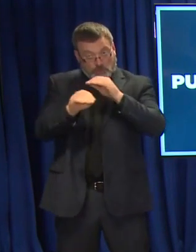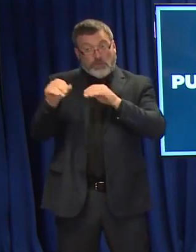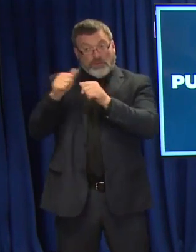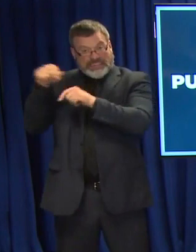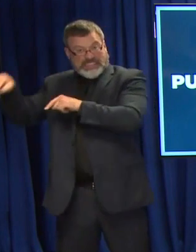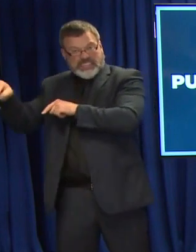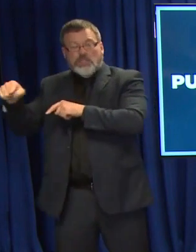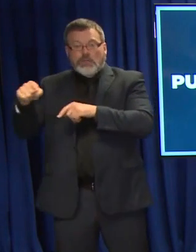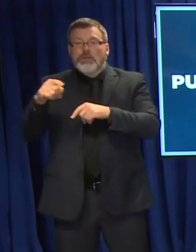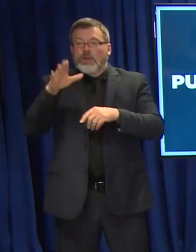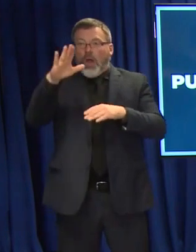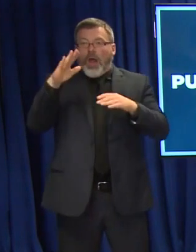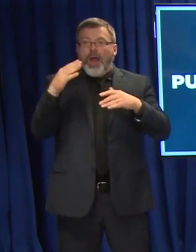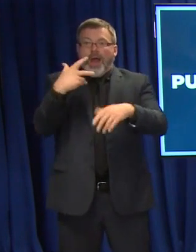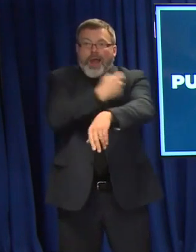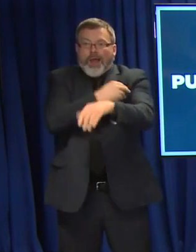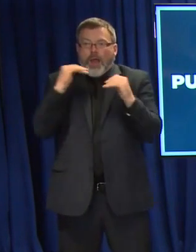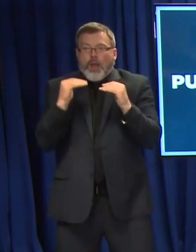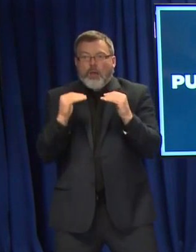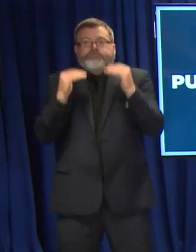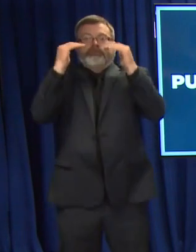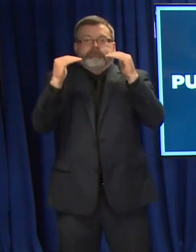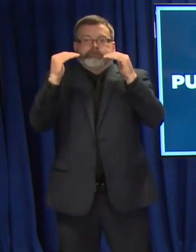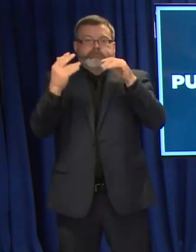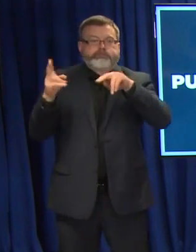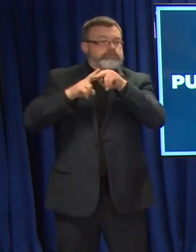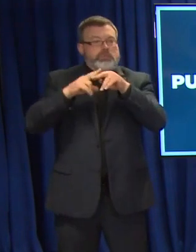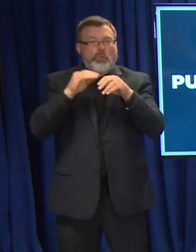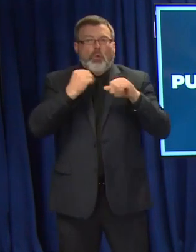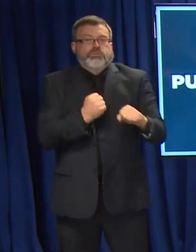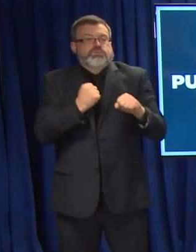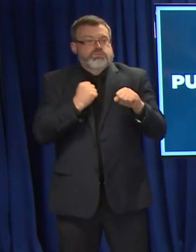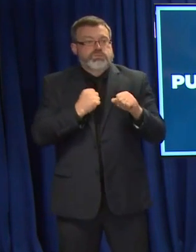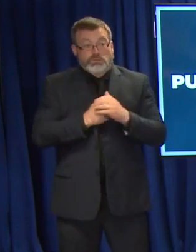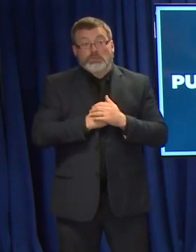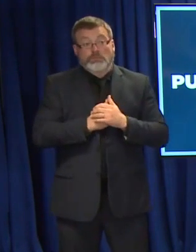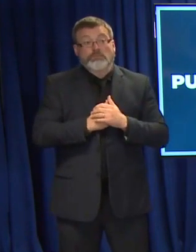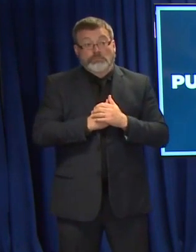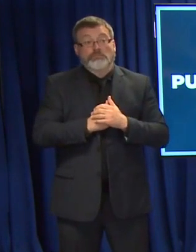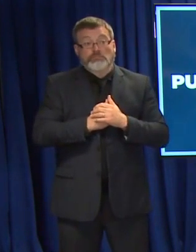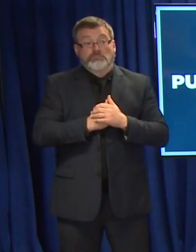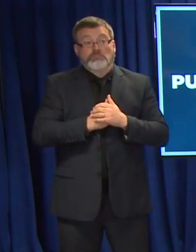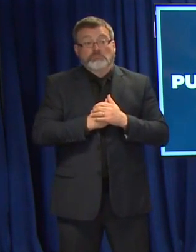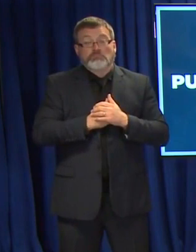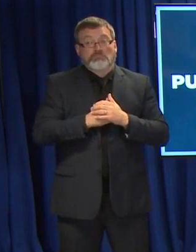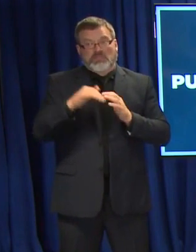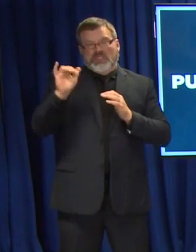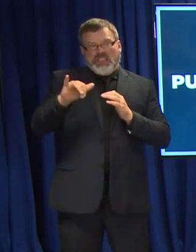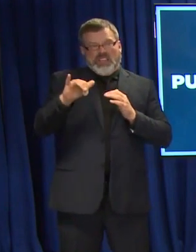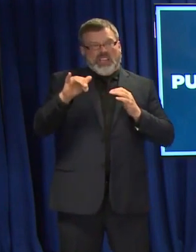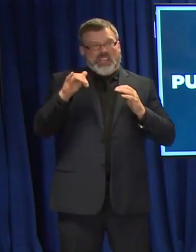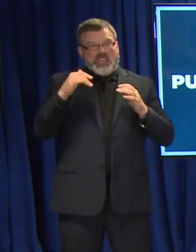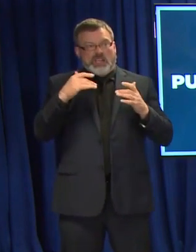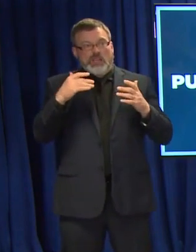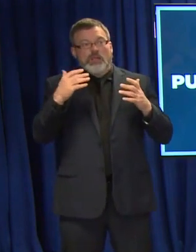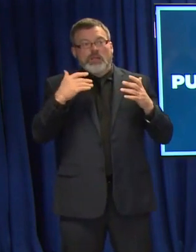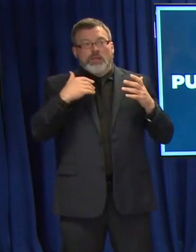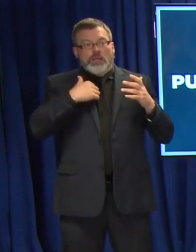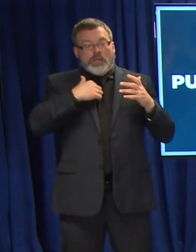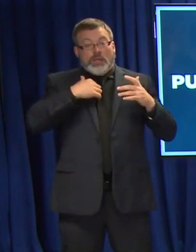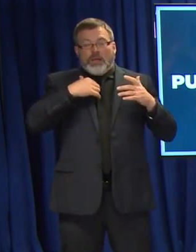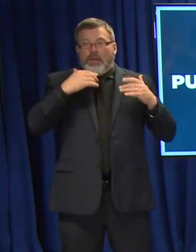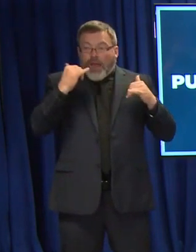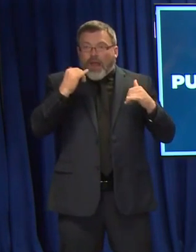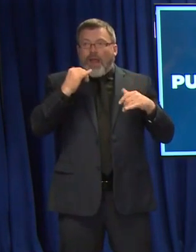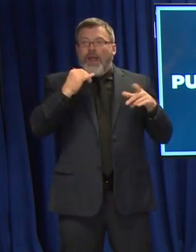booster doses. And then finally, the last thing I want to comment on is that we are looking forward to being able to vaccinate children, specifically children